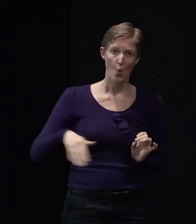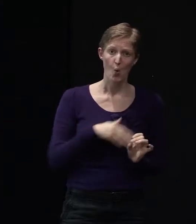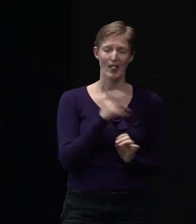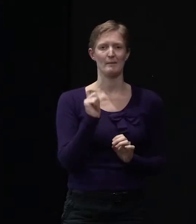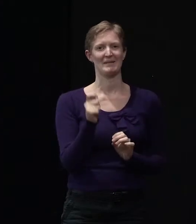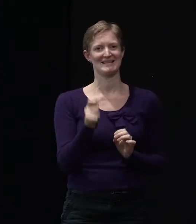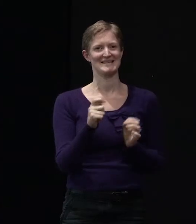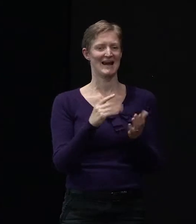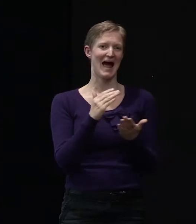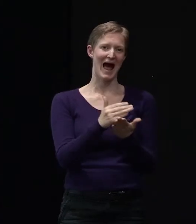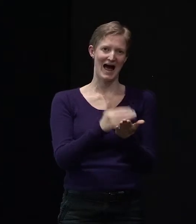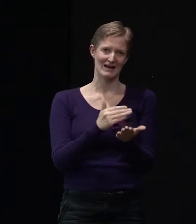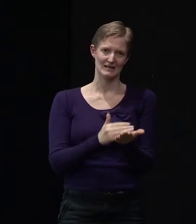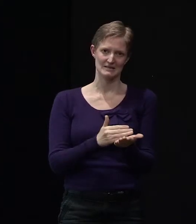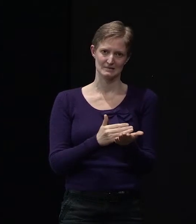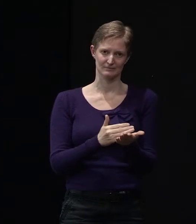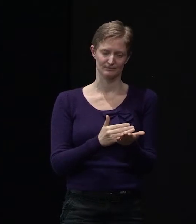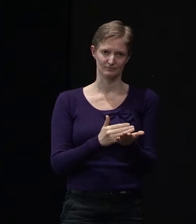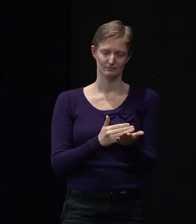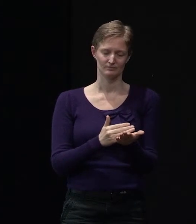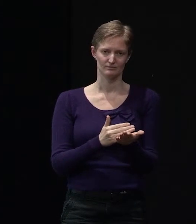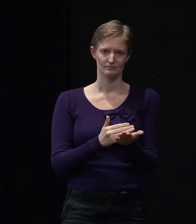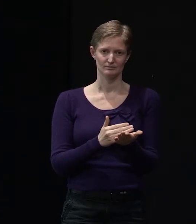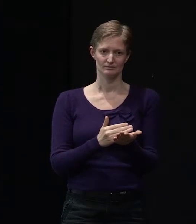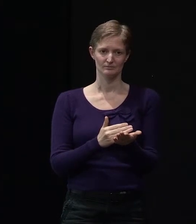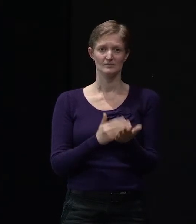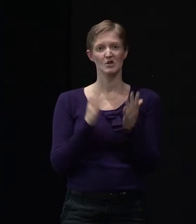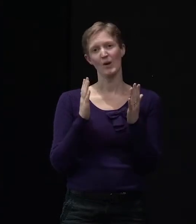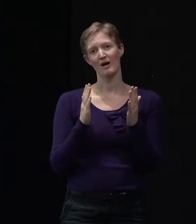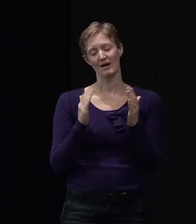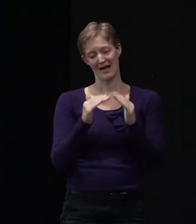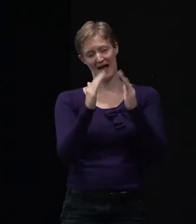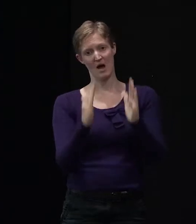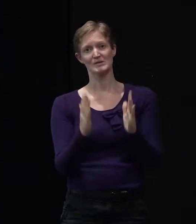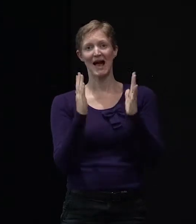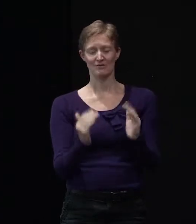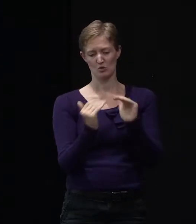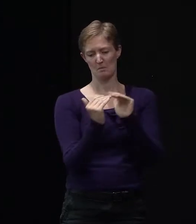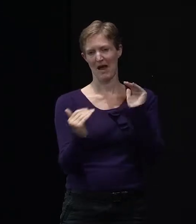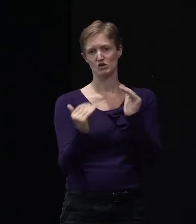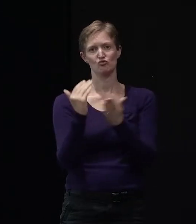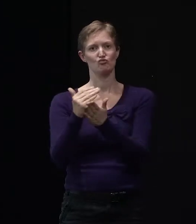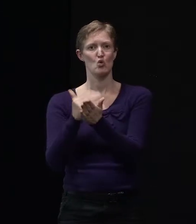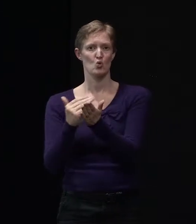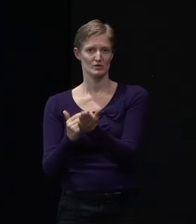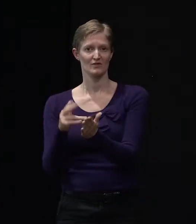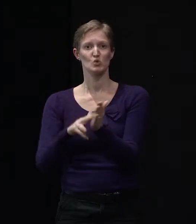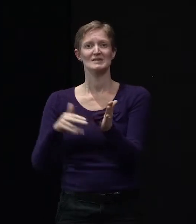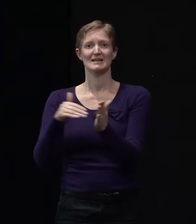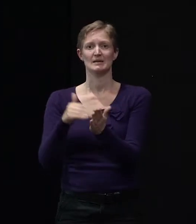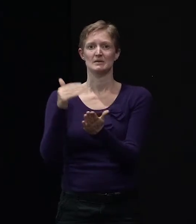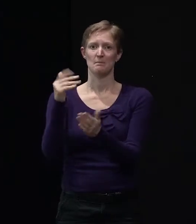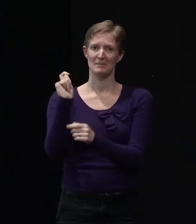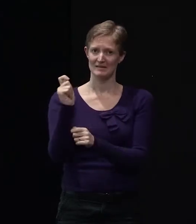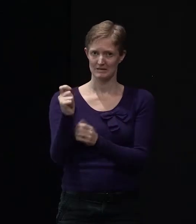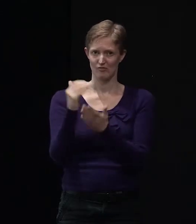Code, so that what you build has to be within the New Zealand building regulations and interpreting the building regulations